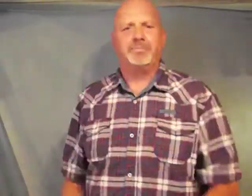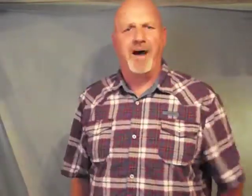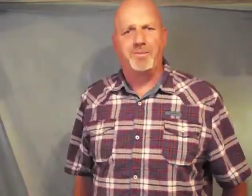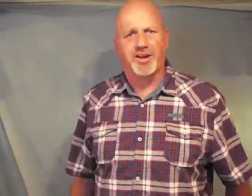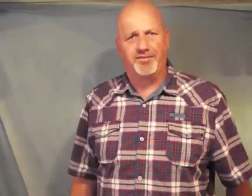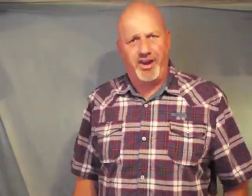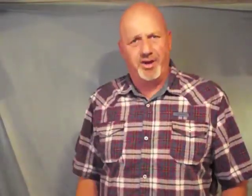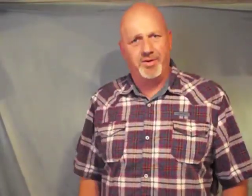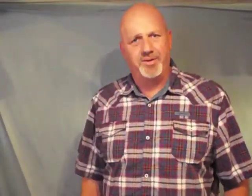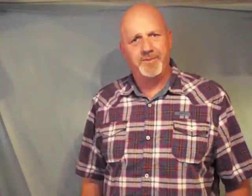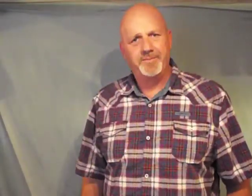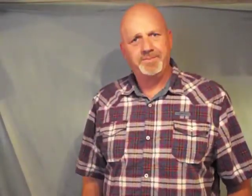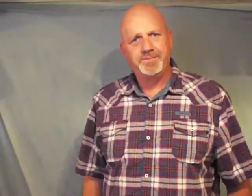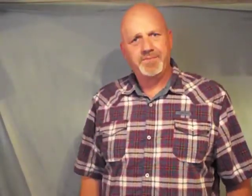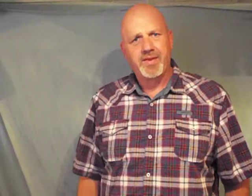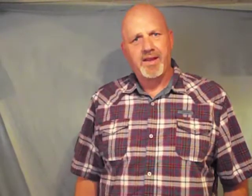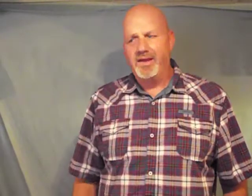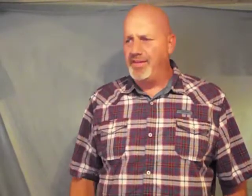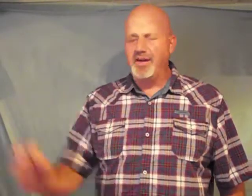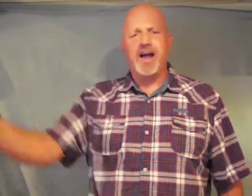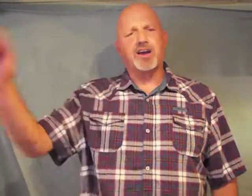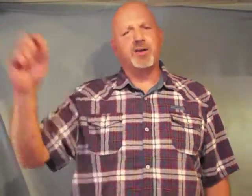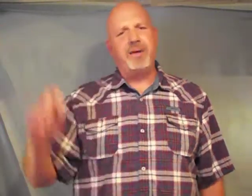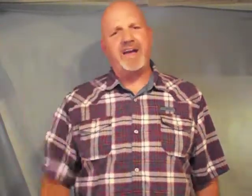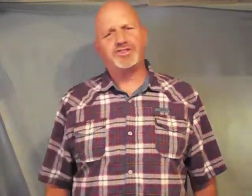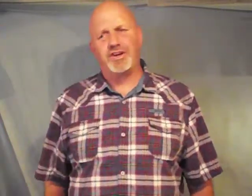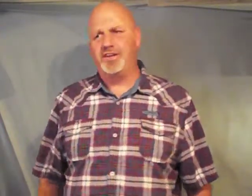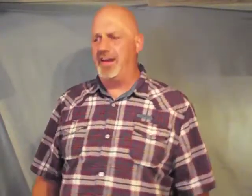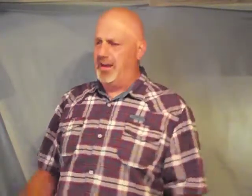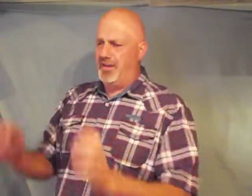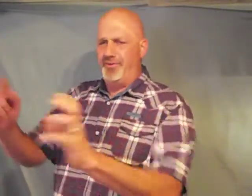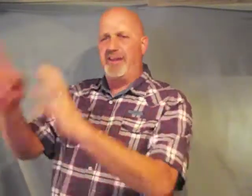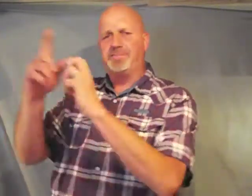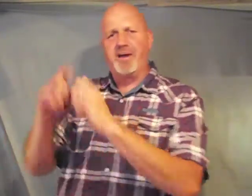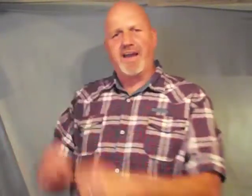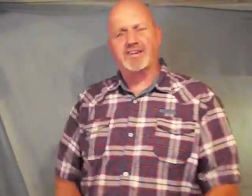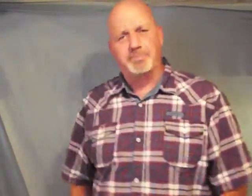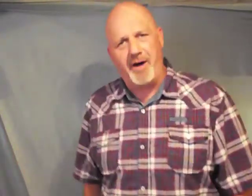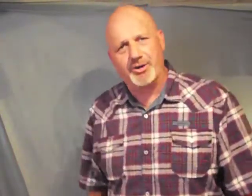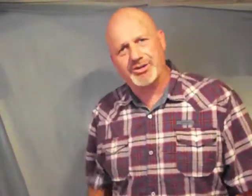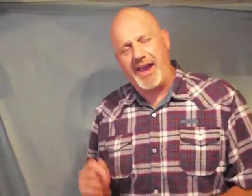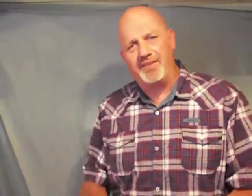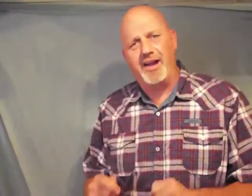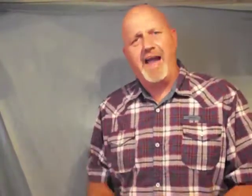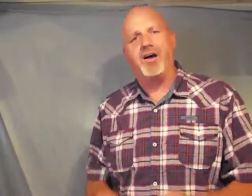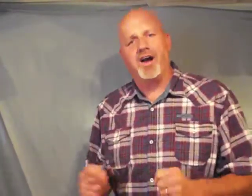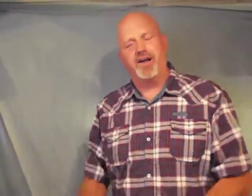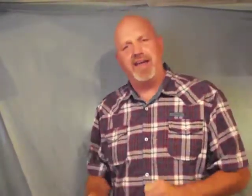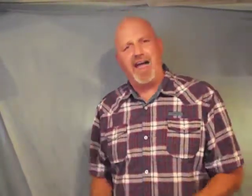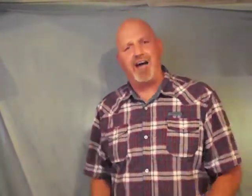public view they're not going to make sure that Facebook has a post every hour on the hour